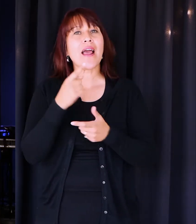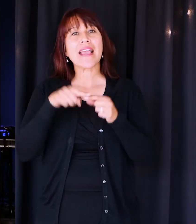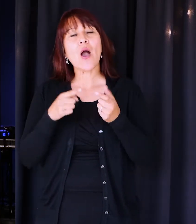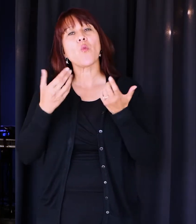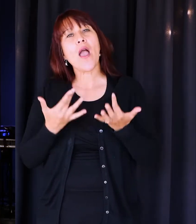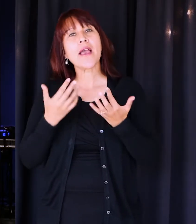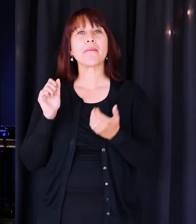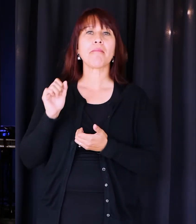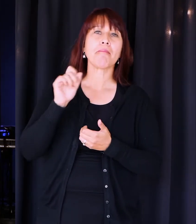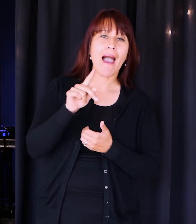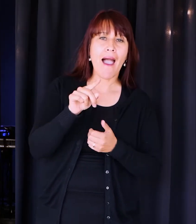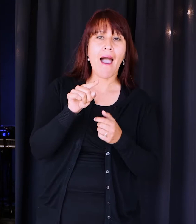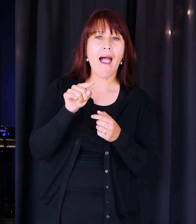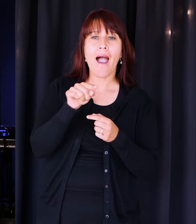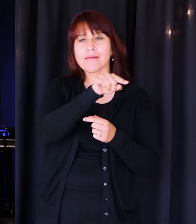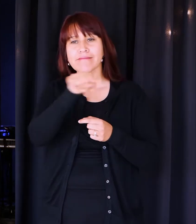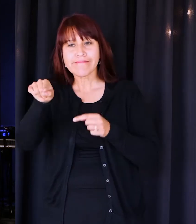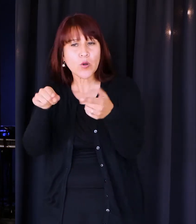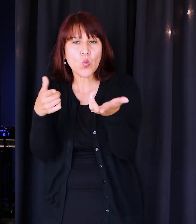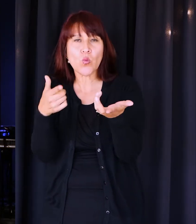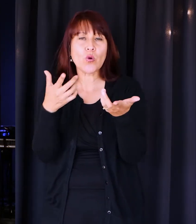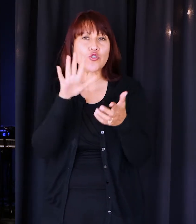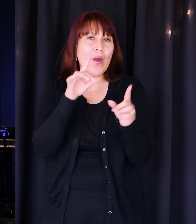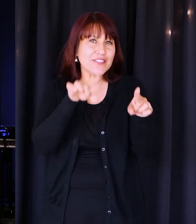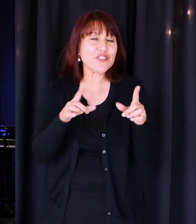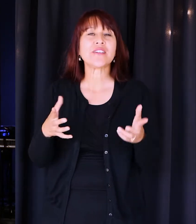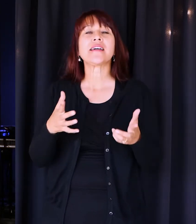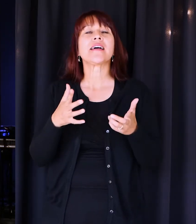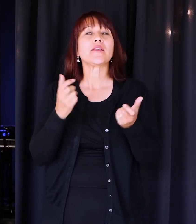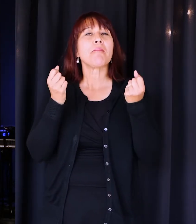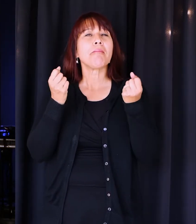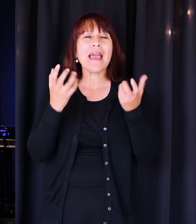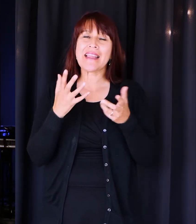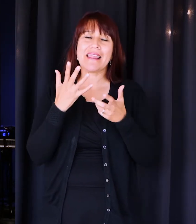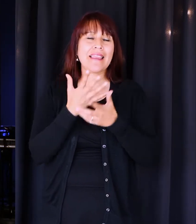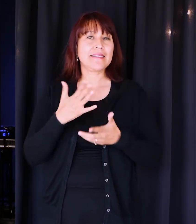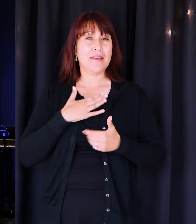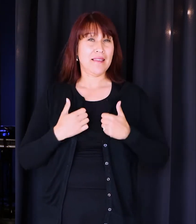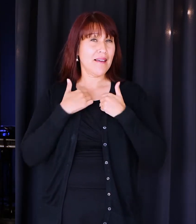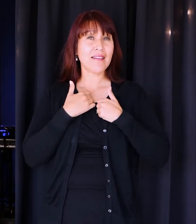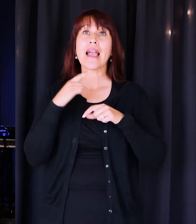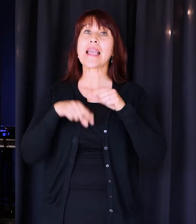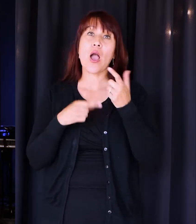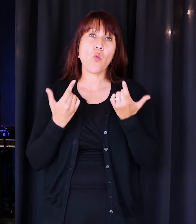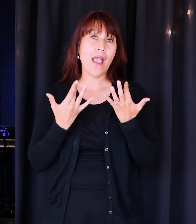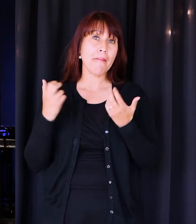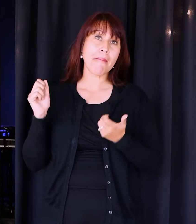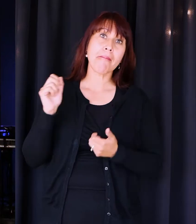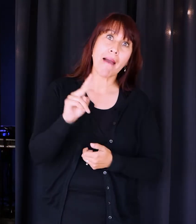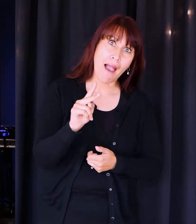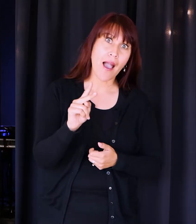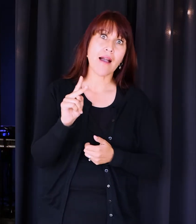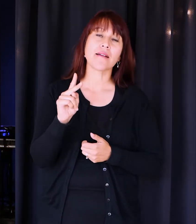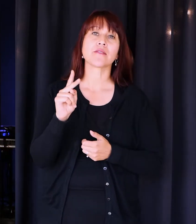to fill in the blank. And I get all of that. There are plenty of things in my life that I can't wait to go back